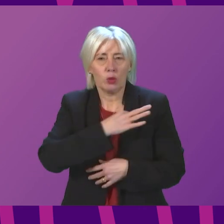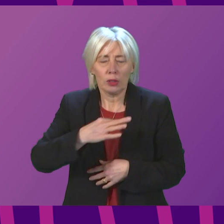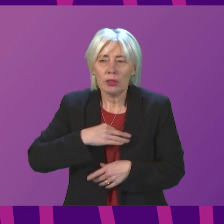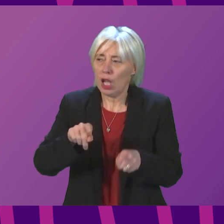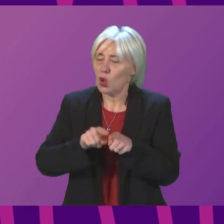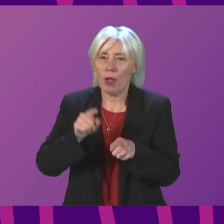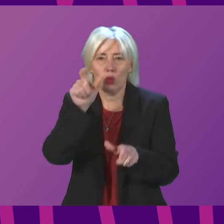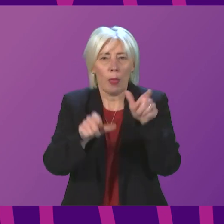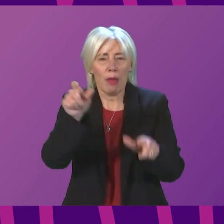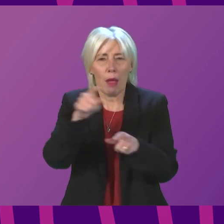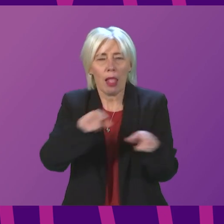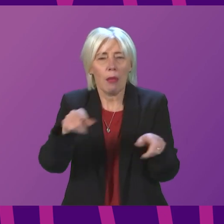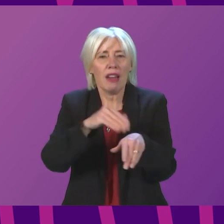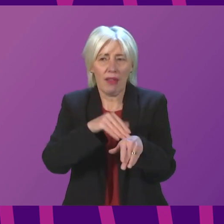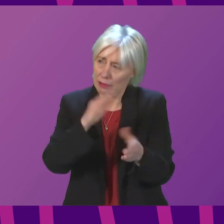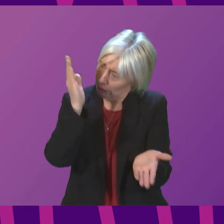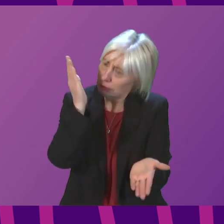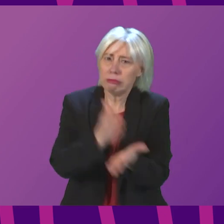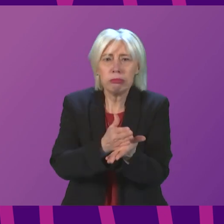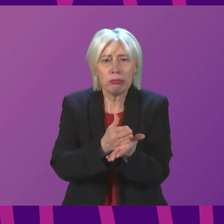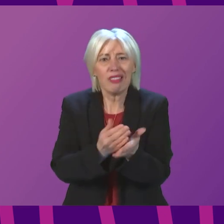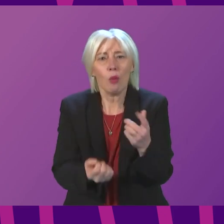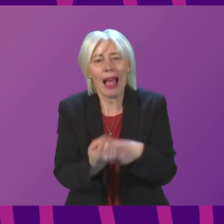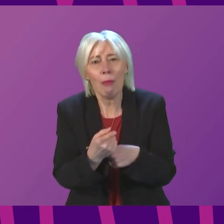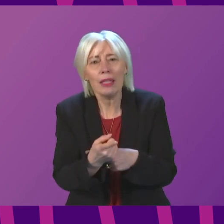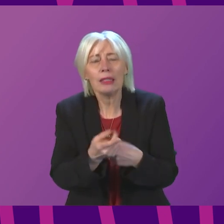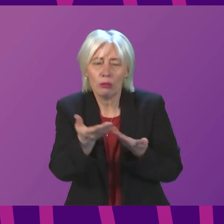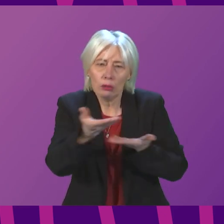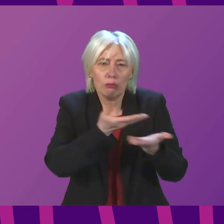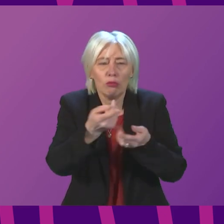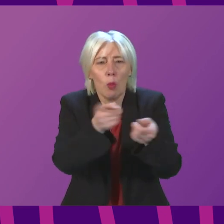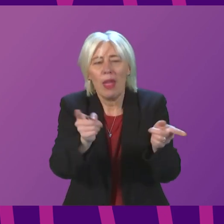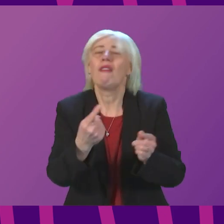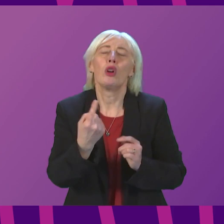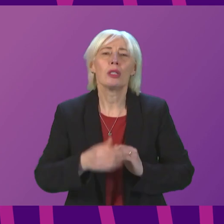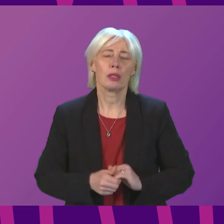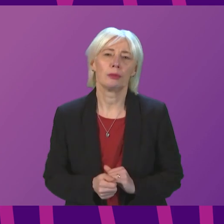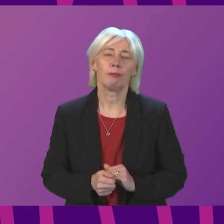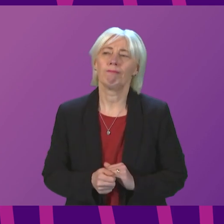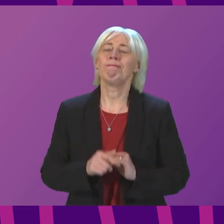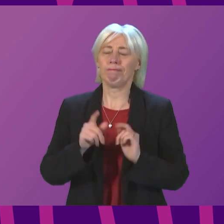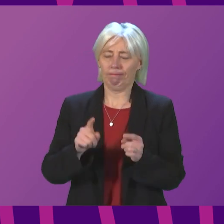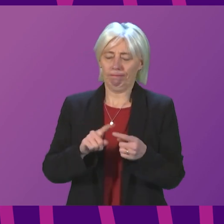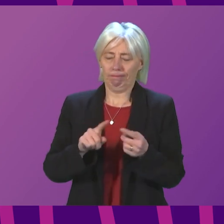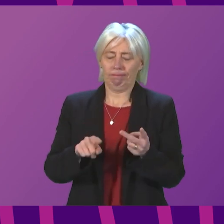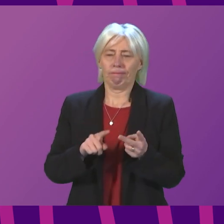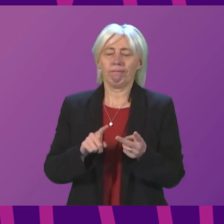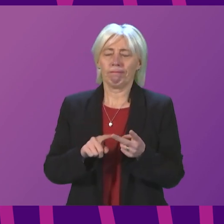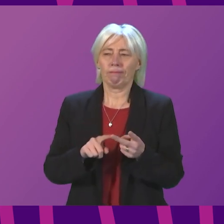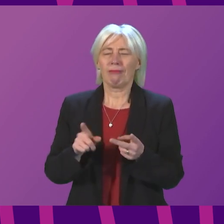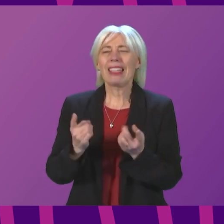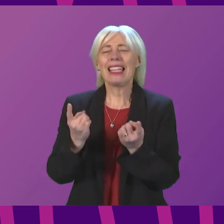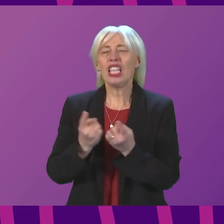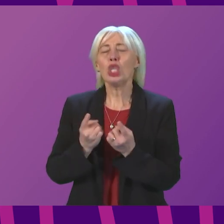populations affected here that that will absolutely happen. In terms of the more substantive issue here, and it is one,